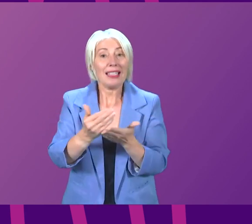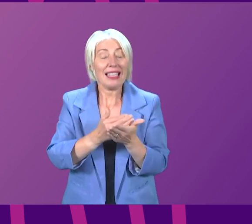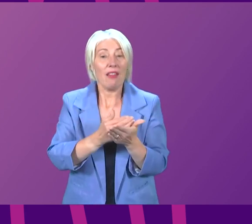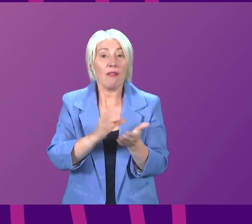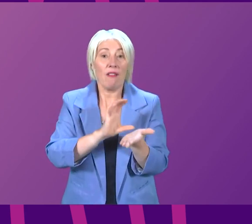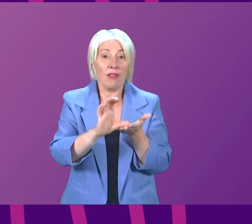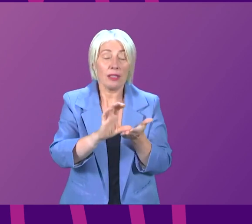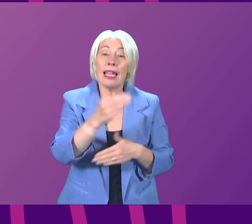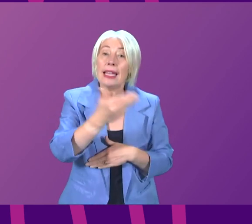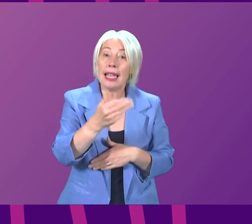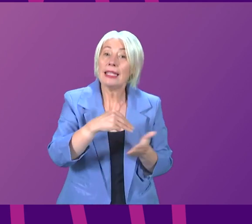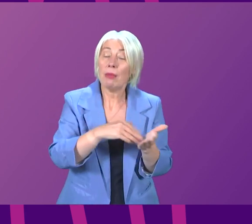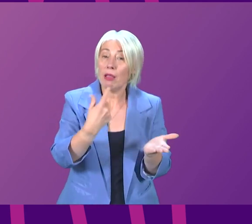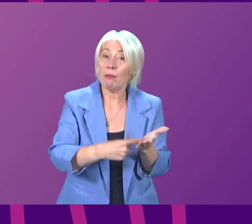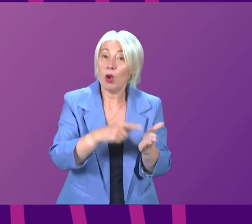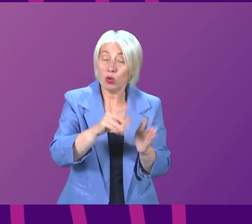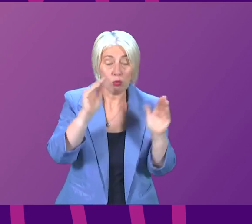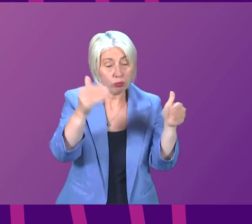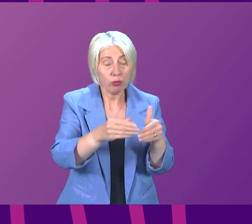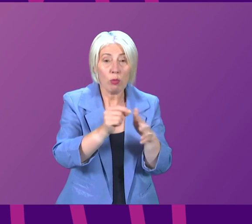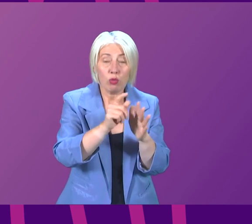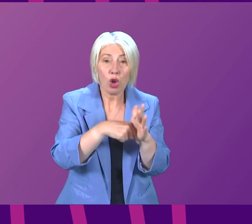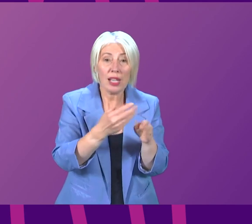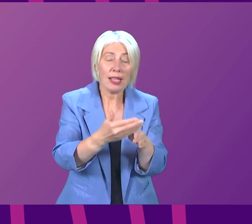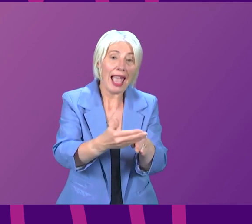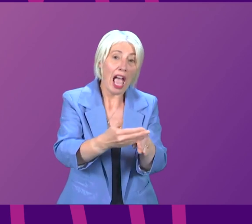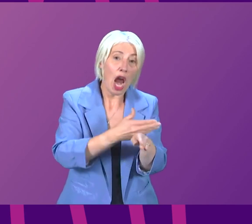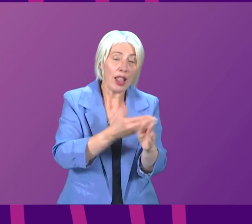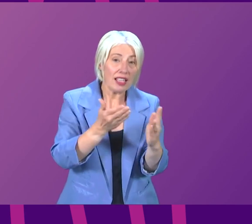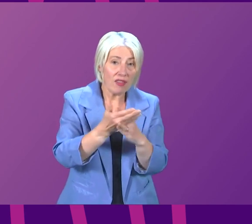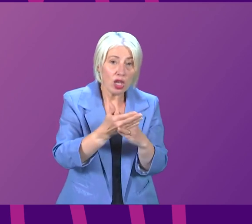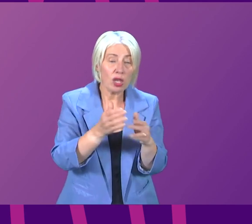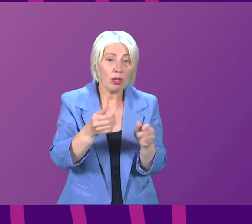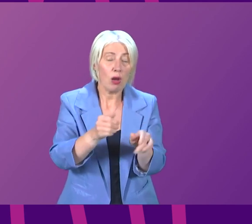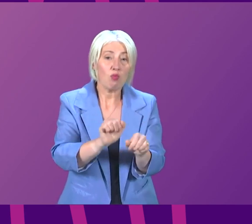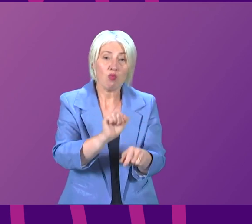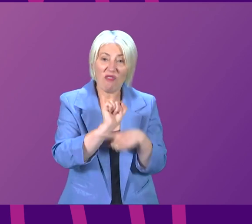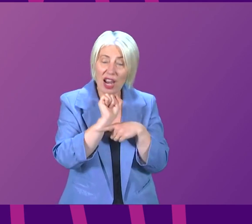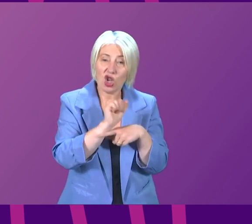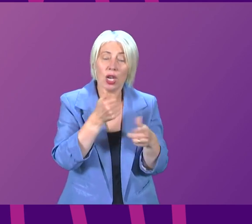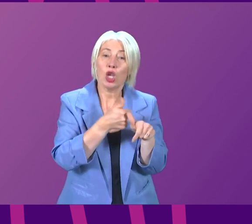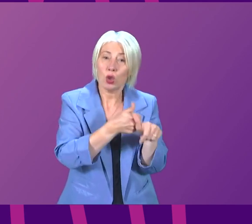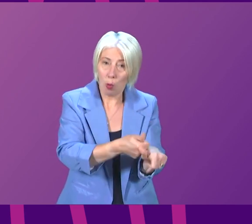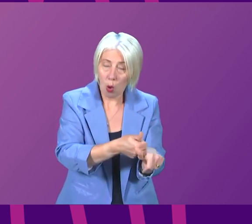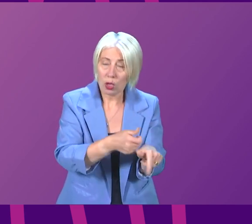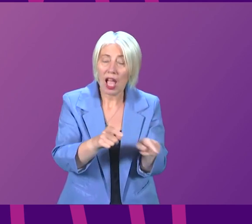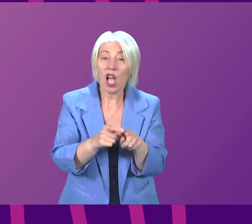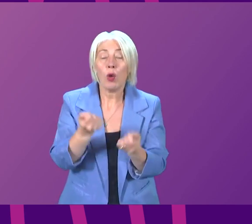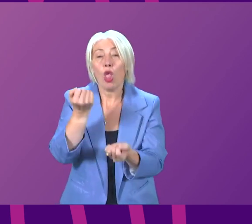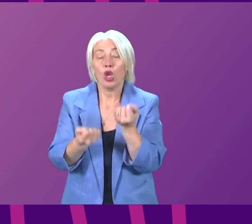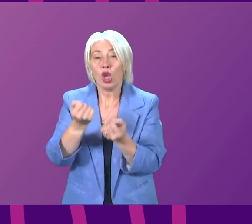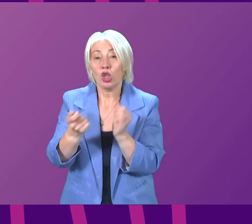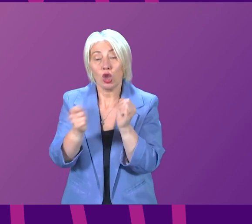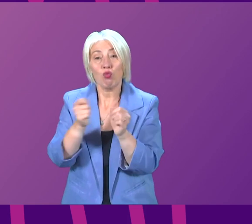per year to support projects focused on early intervention prevention and support additionally the criminal justice reform bill will further